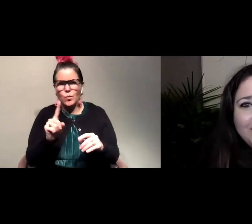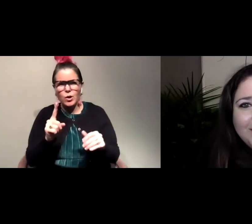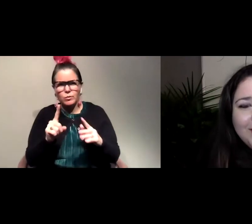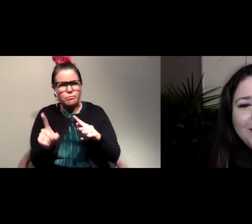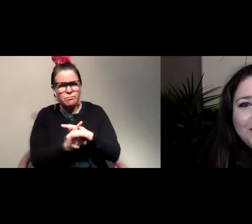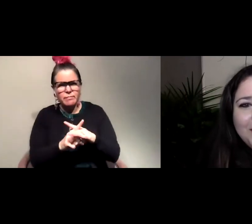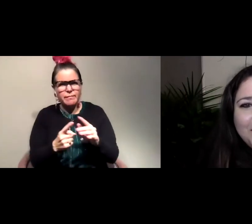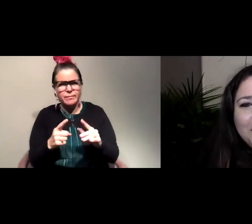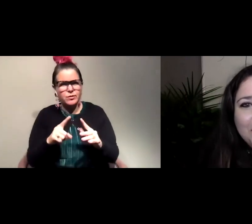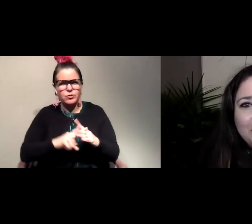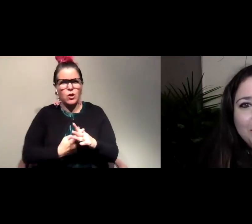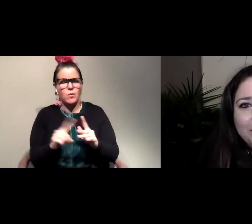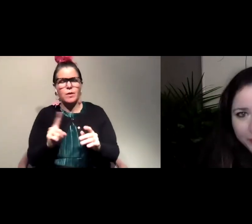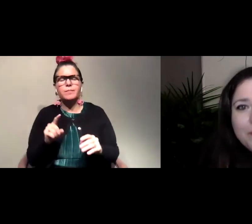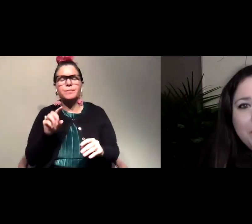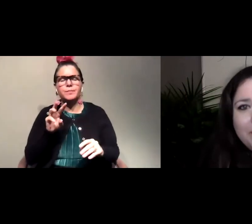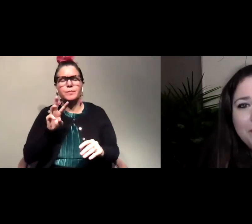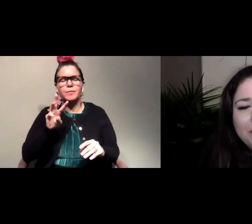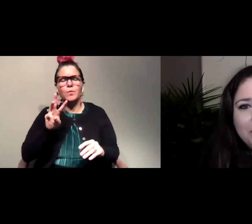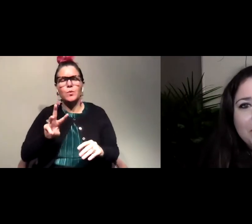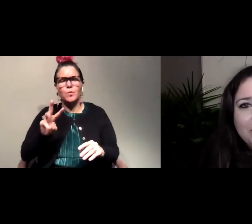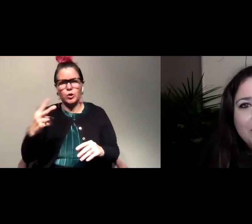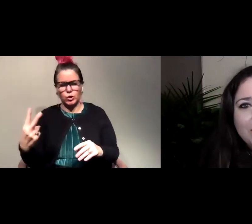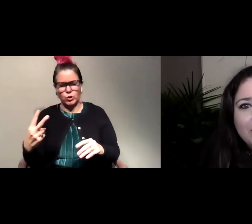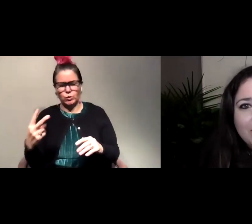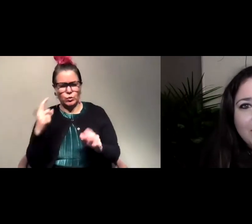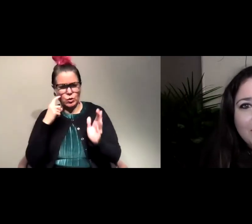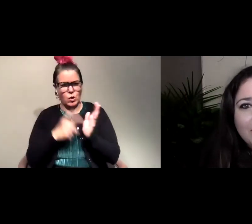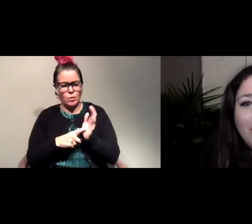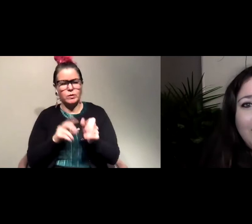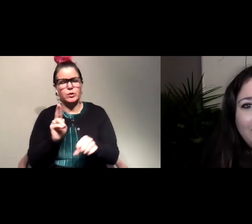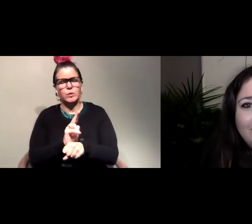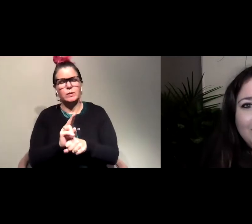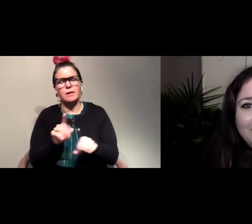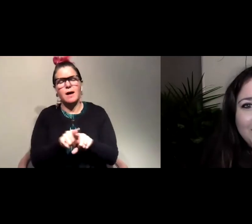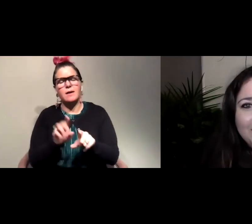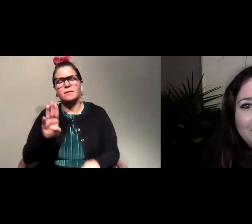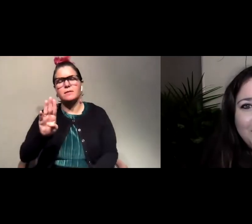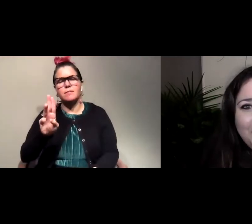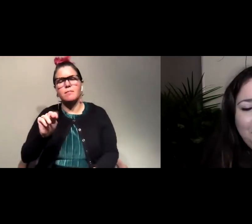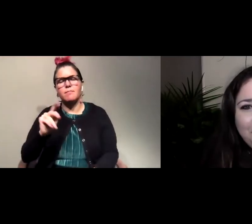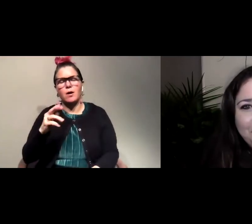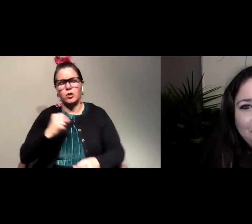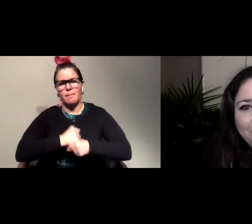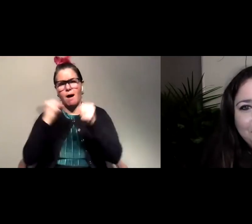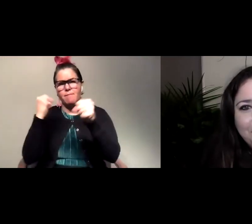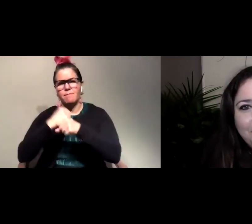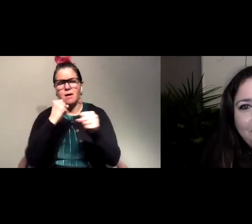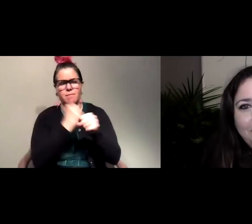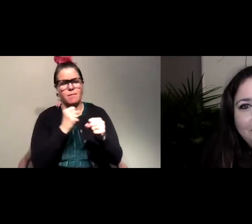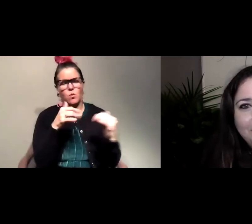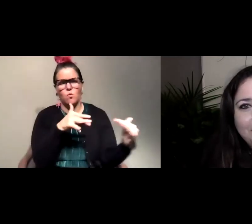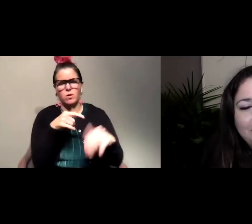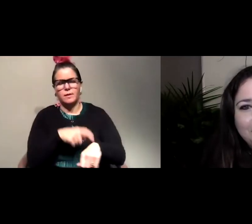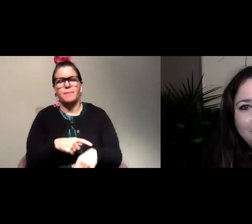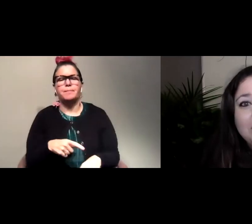them when they were during World War Two, when they were using them as bunkers during the bombings of London. So like